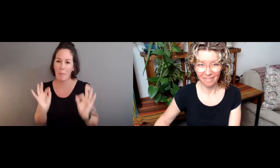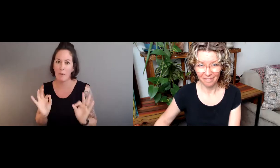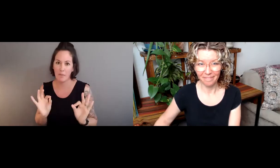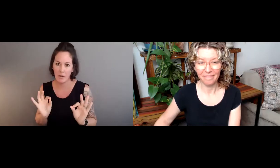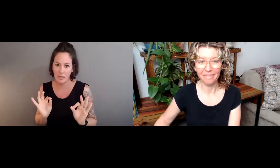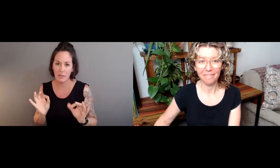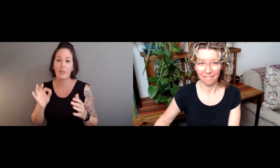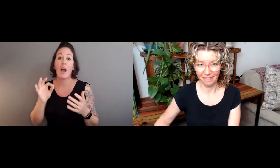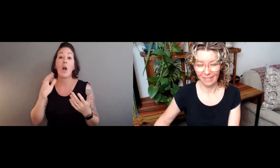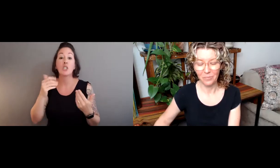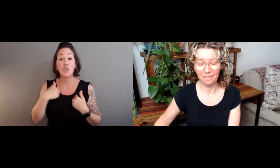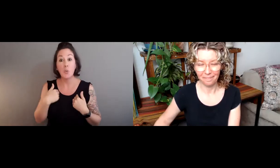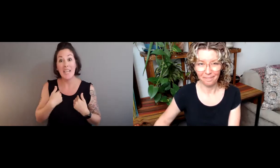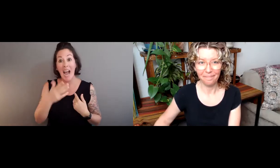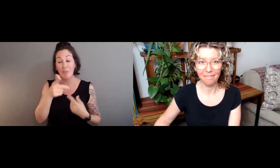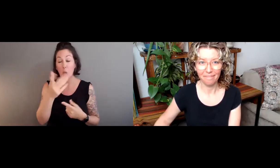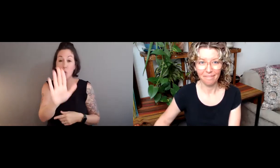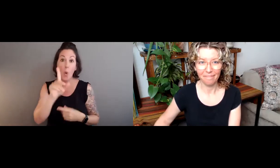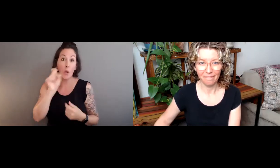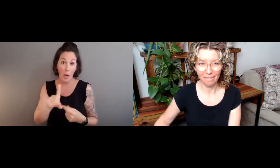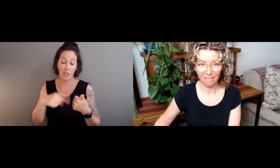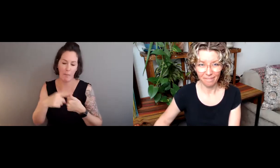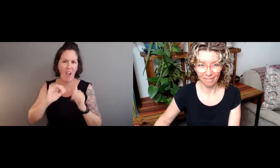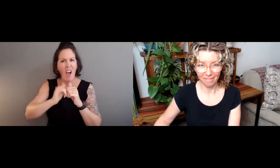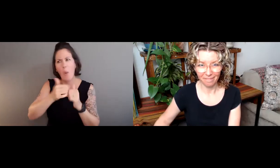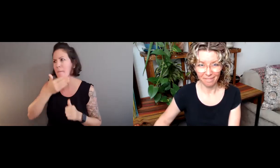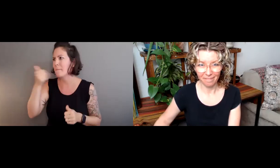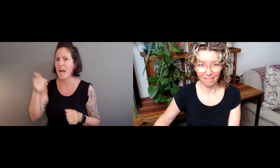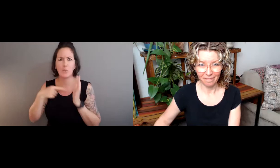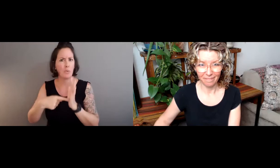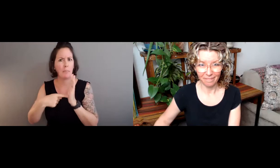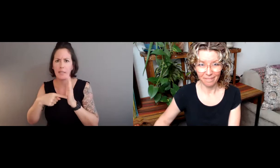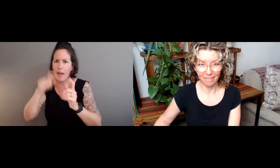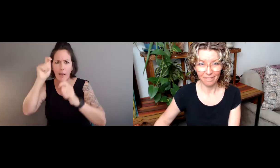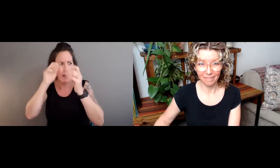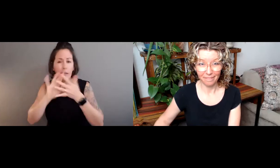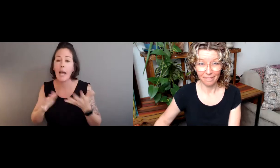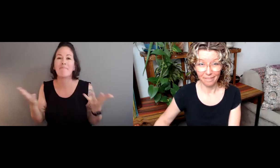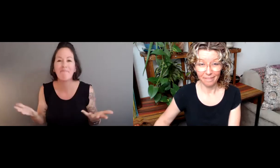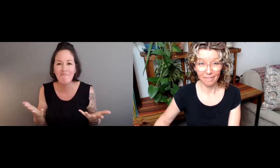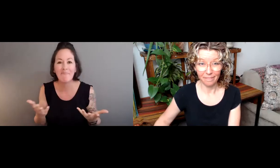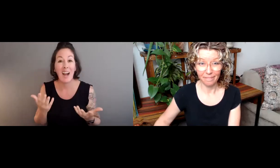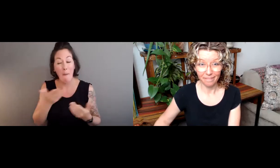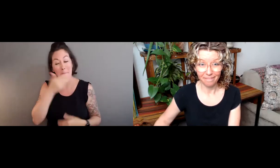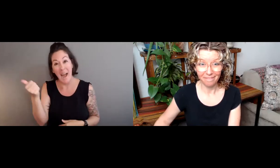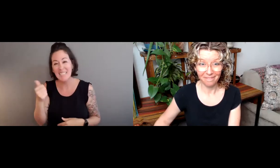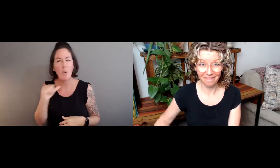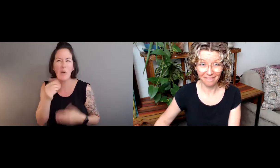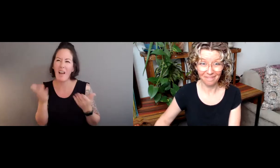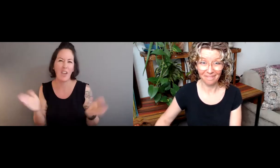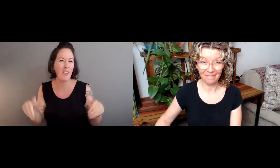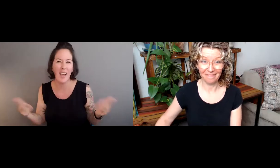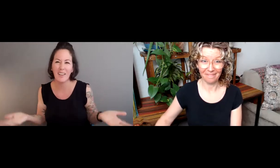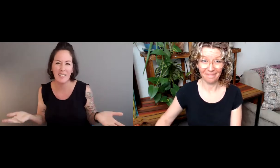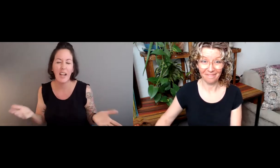Now, doing that in conjunction with video representation is better. But your question about how to best represent facial